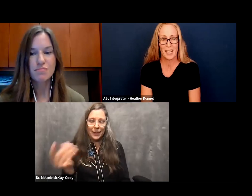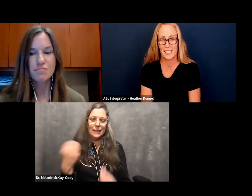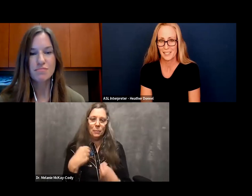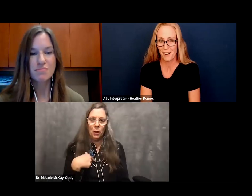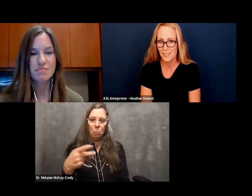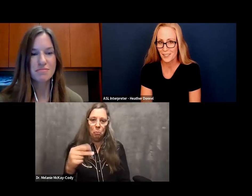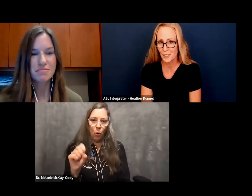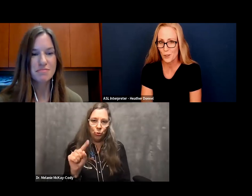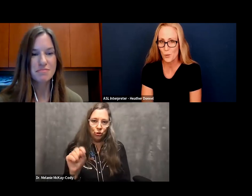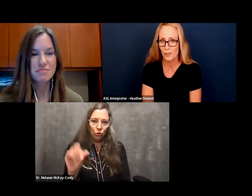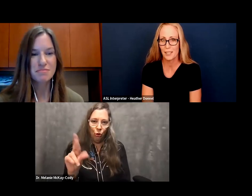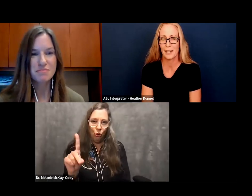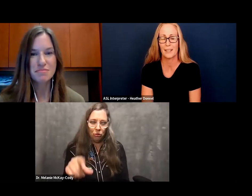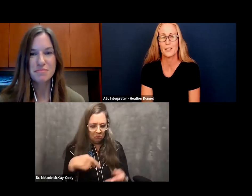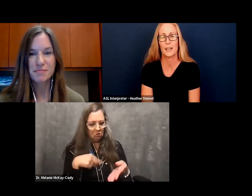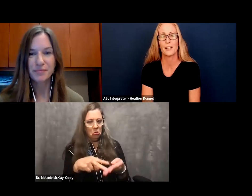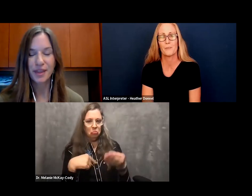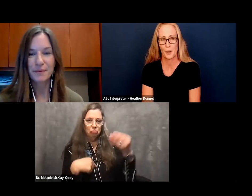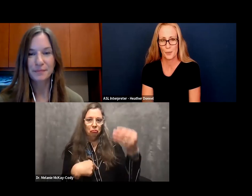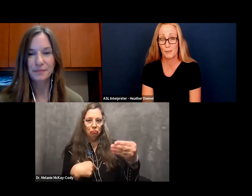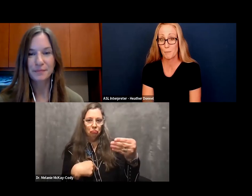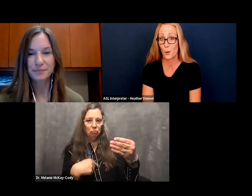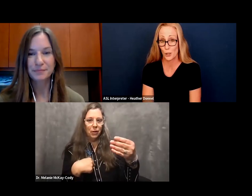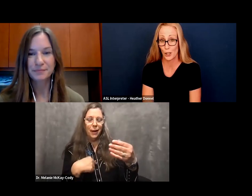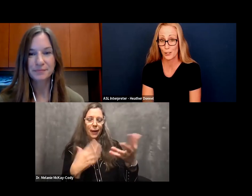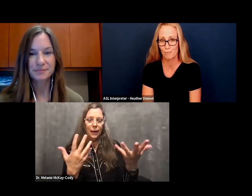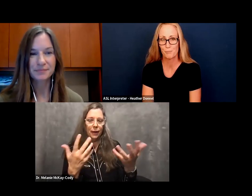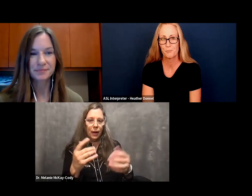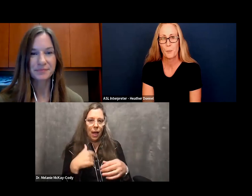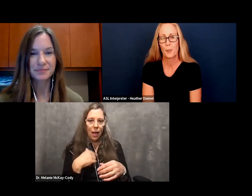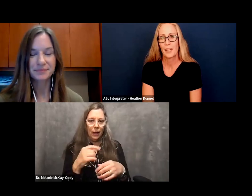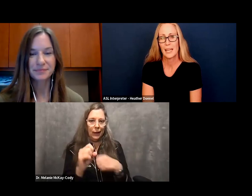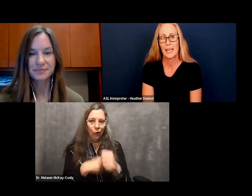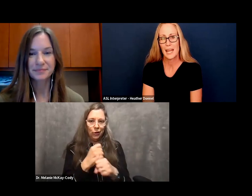Ridgen. I did contact the individual and I was given a postcard.